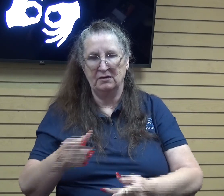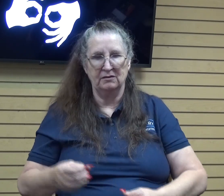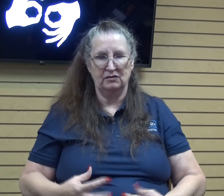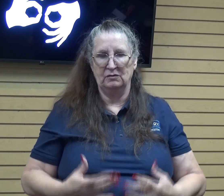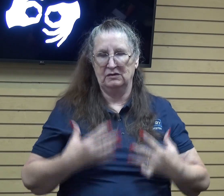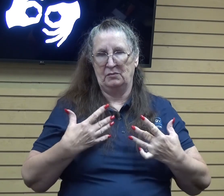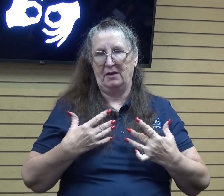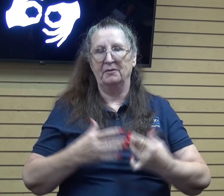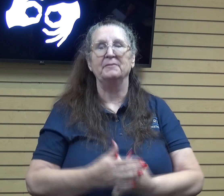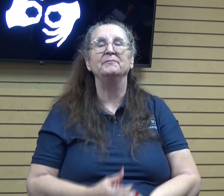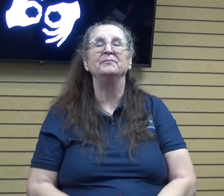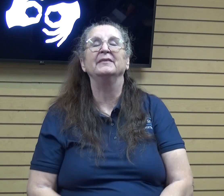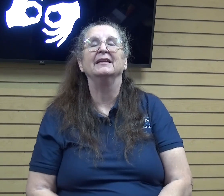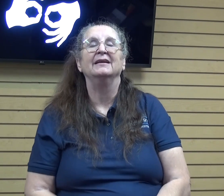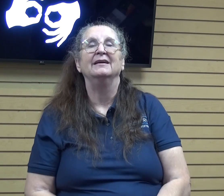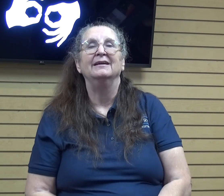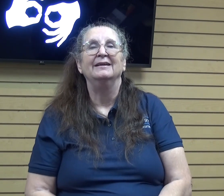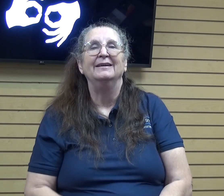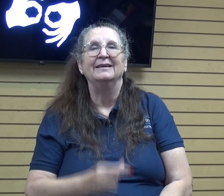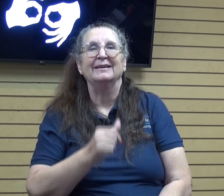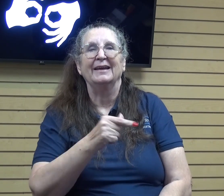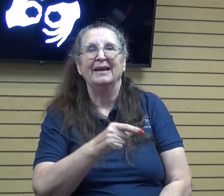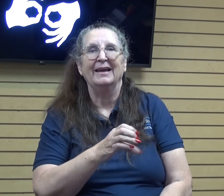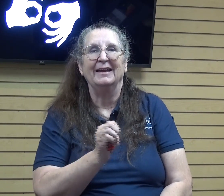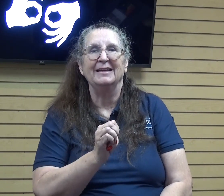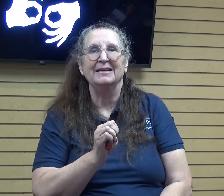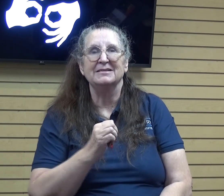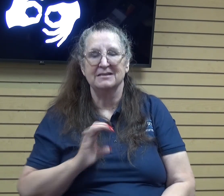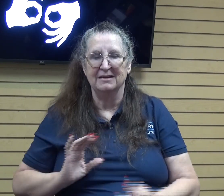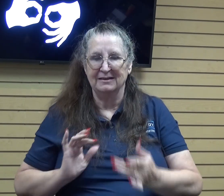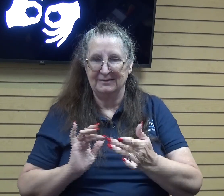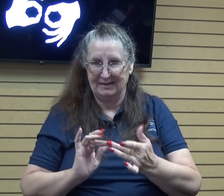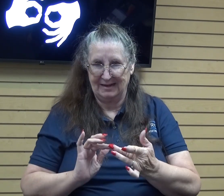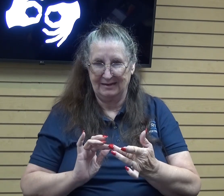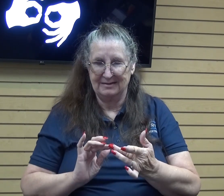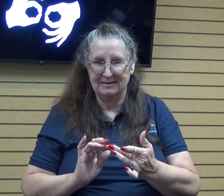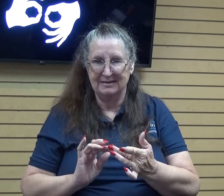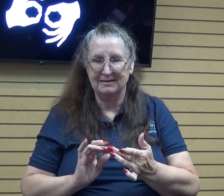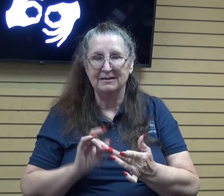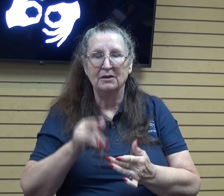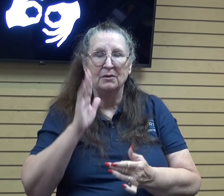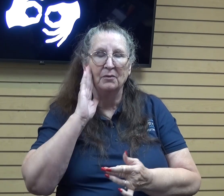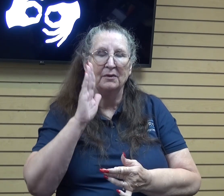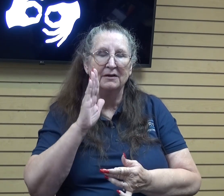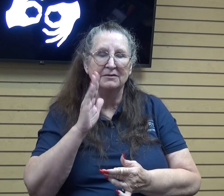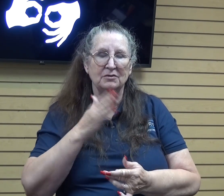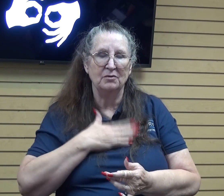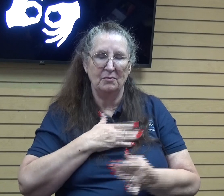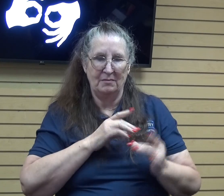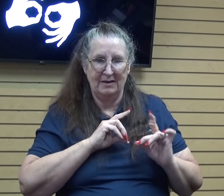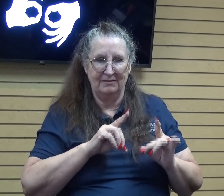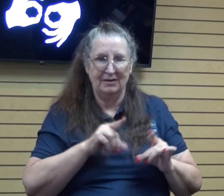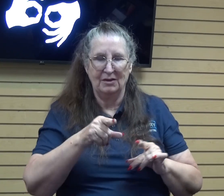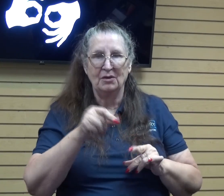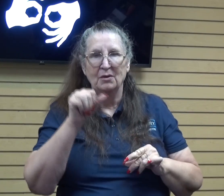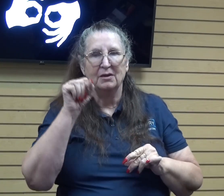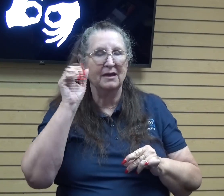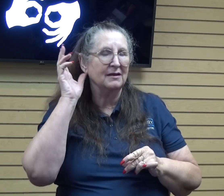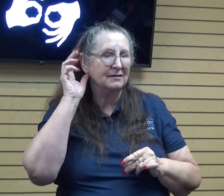so Gage is being nice enough to link it or to he will link it to my divo so you guys can listen to it and